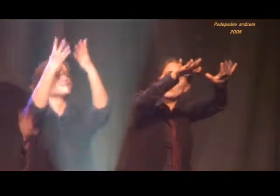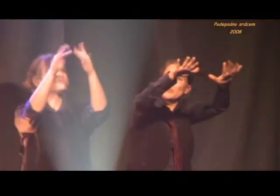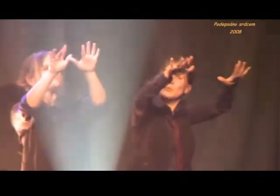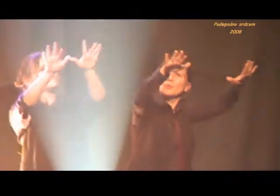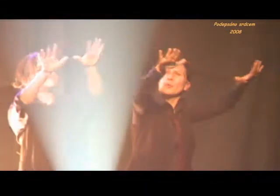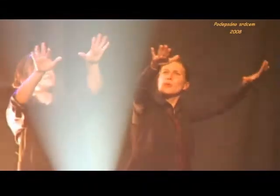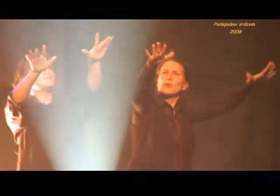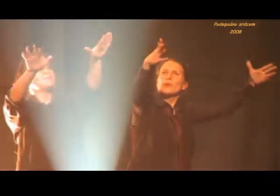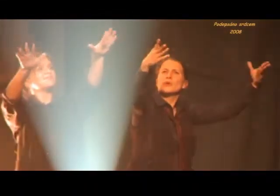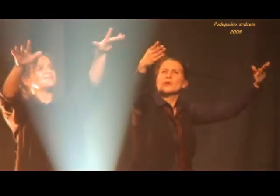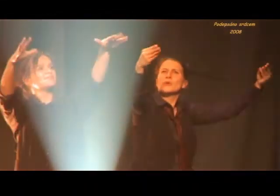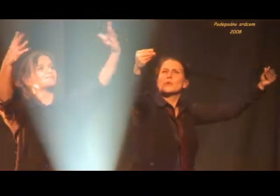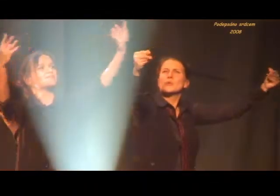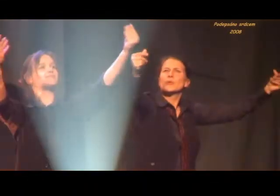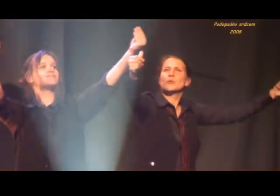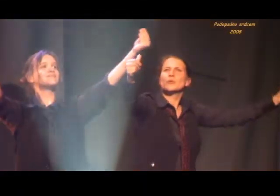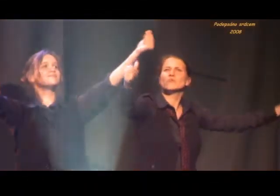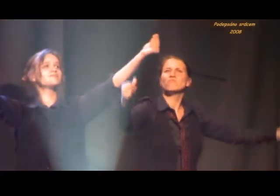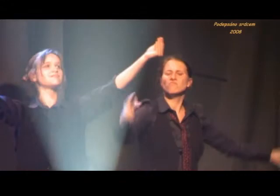heels. Thank